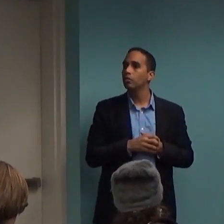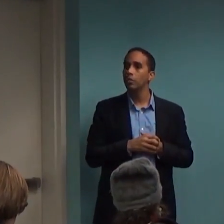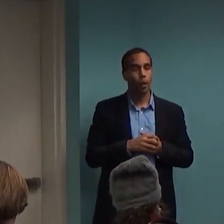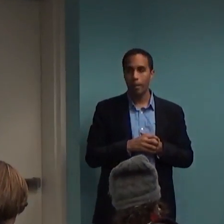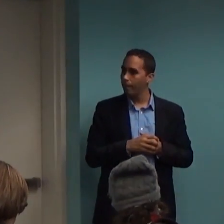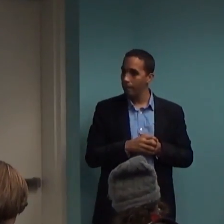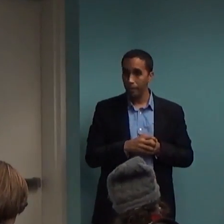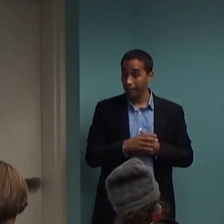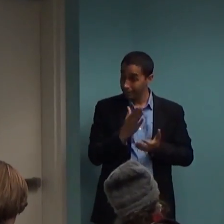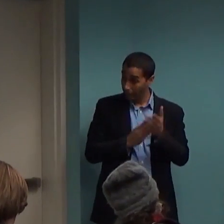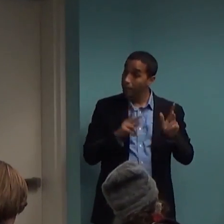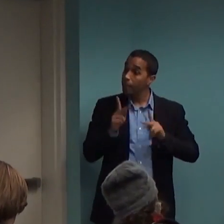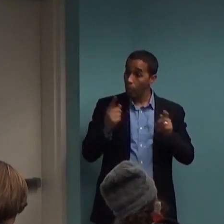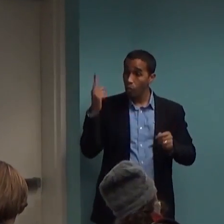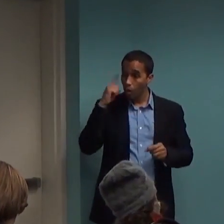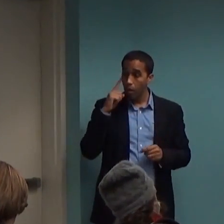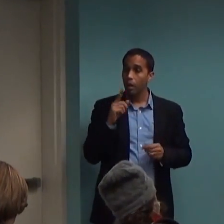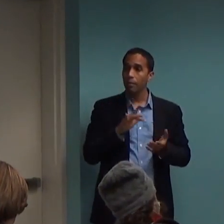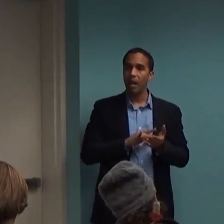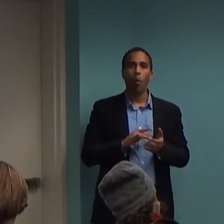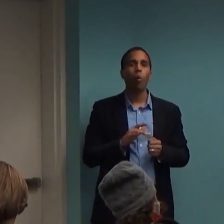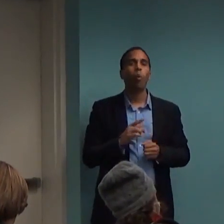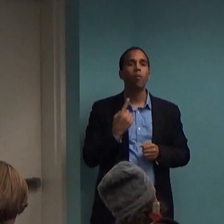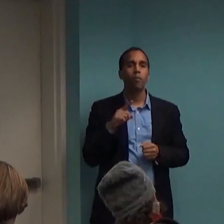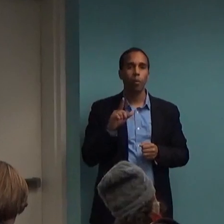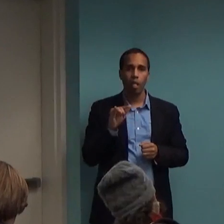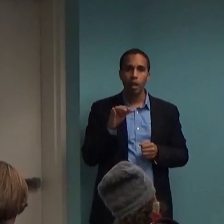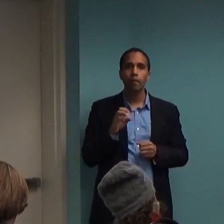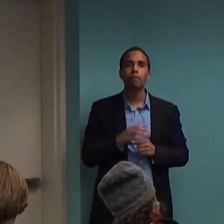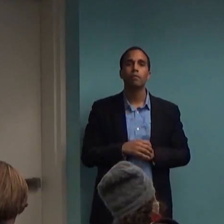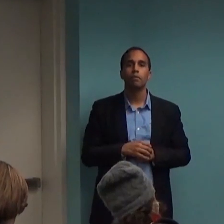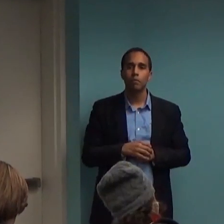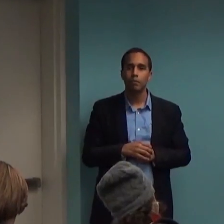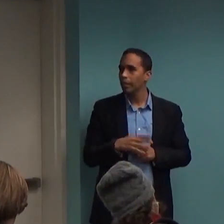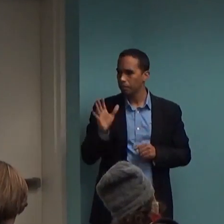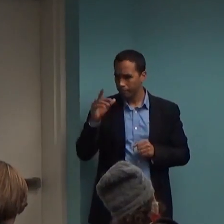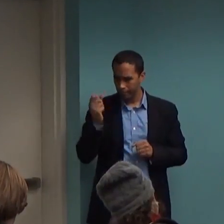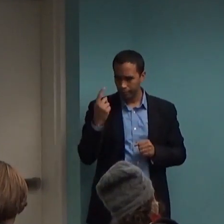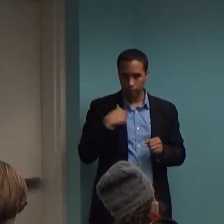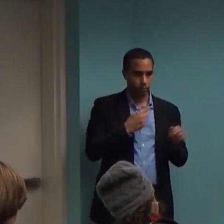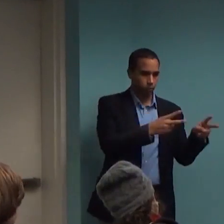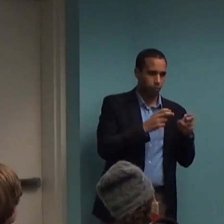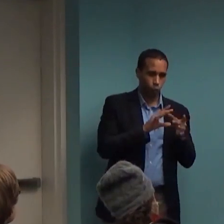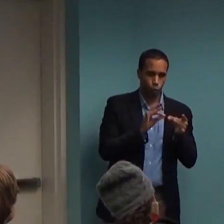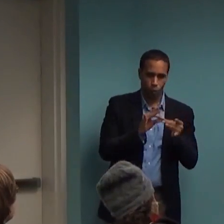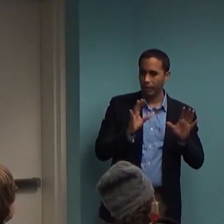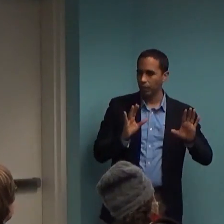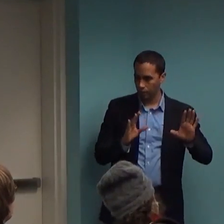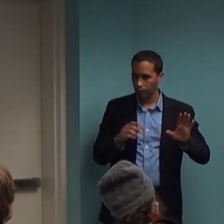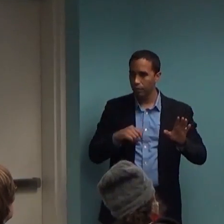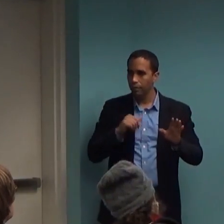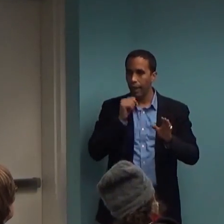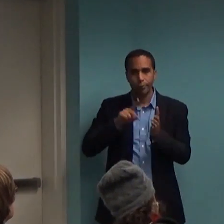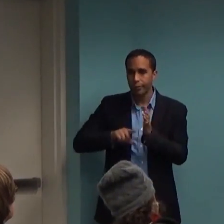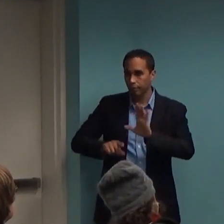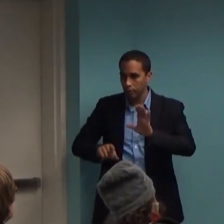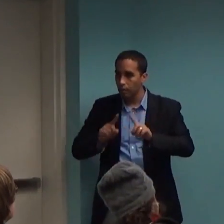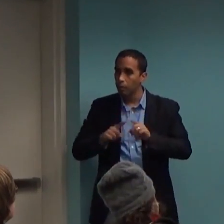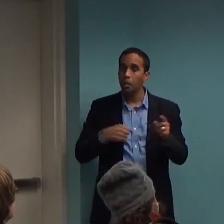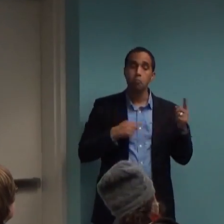medication, at least people ask me a lot, so this is an anecdotal comment that I get asked is, will I have to take this now